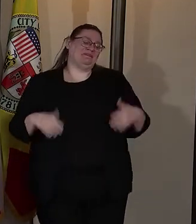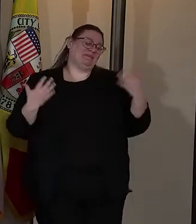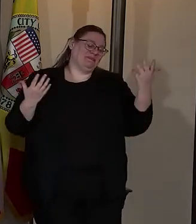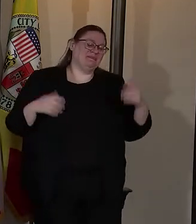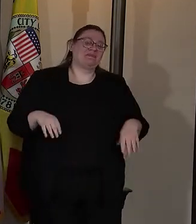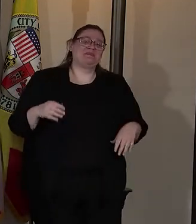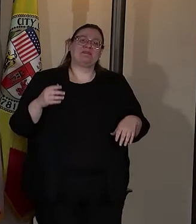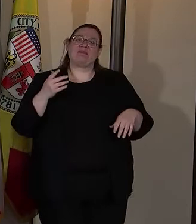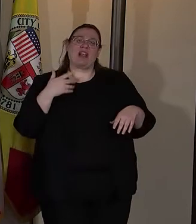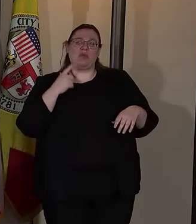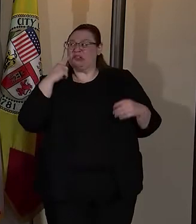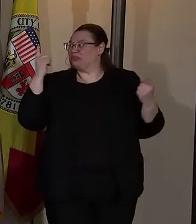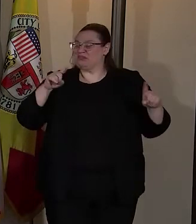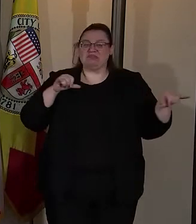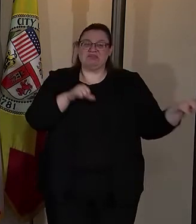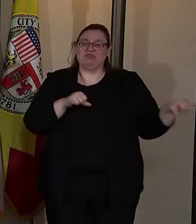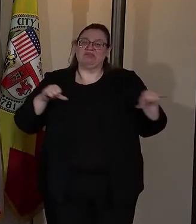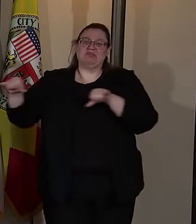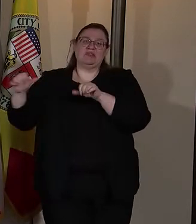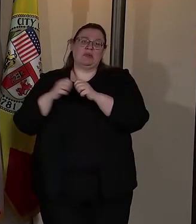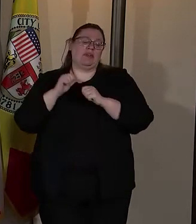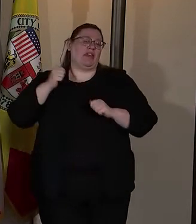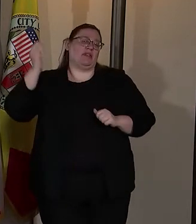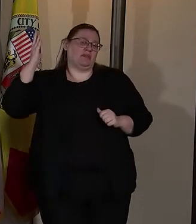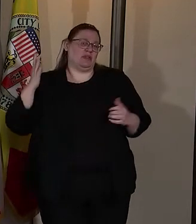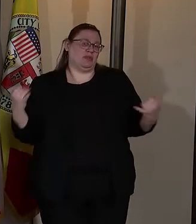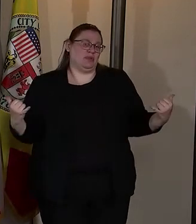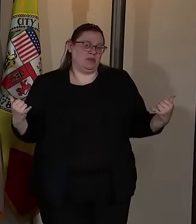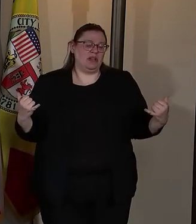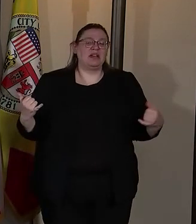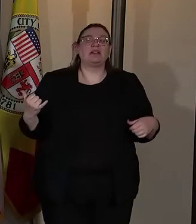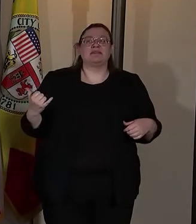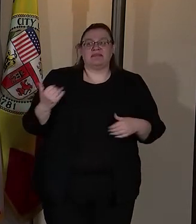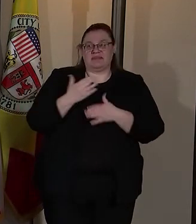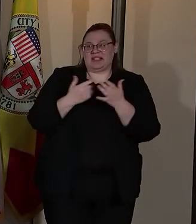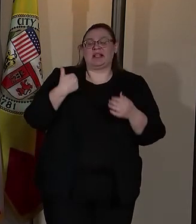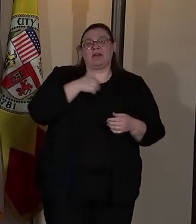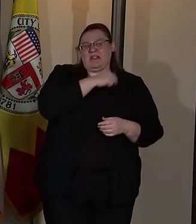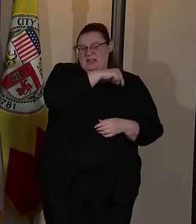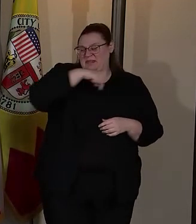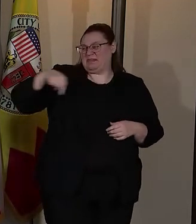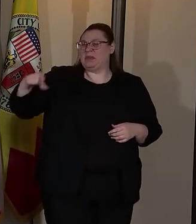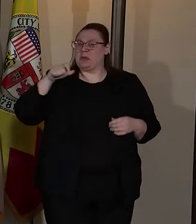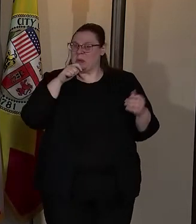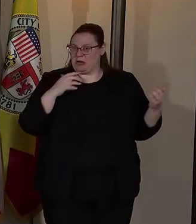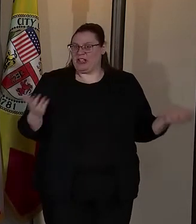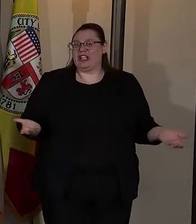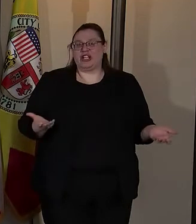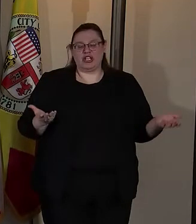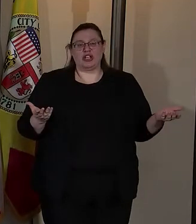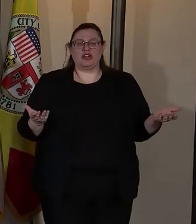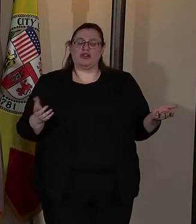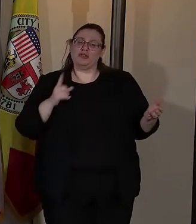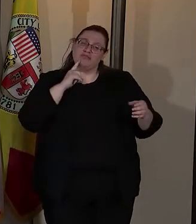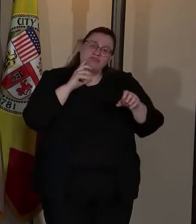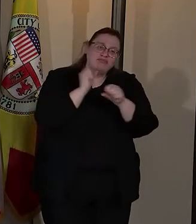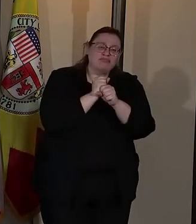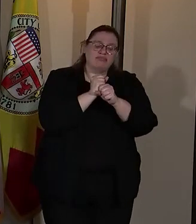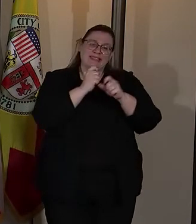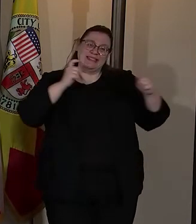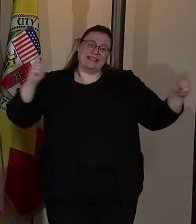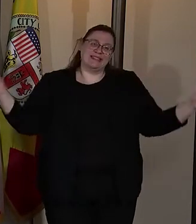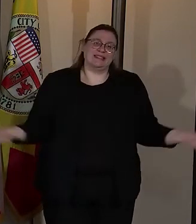to join the chorus of speakers today. There are a few of us who are here to really celebrate the